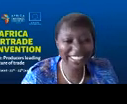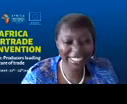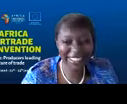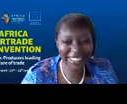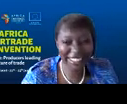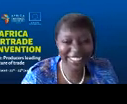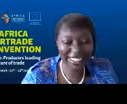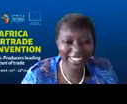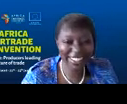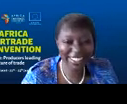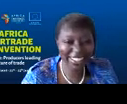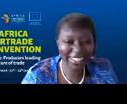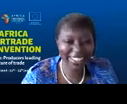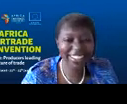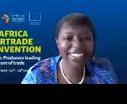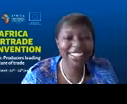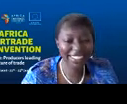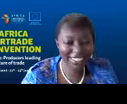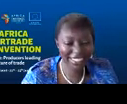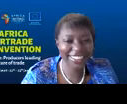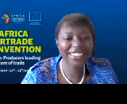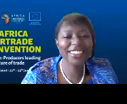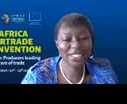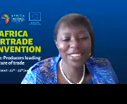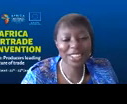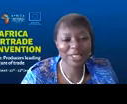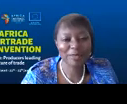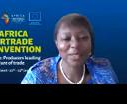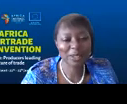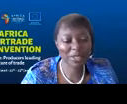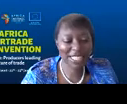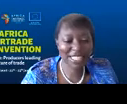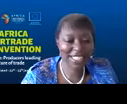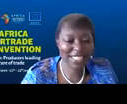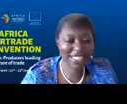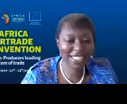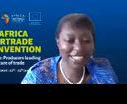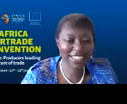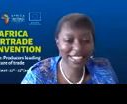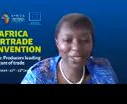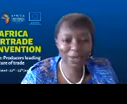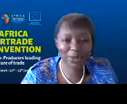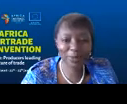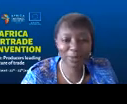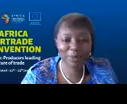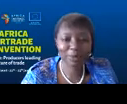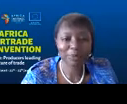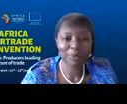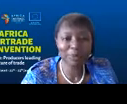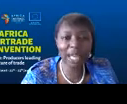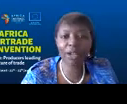I'm happy to be with you. Thank you. Fantastic. Thank you.